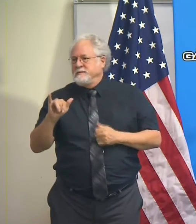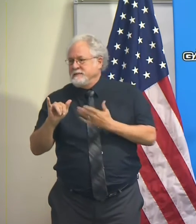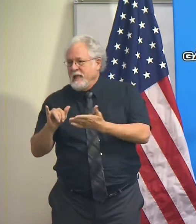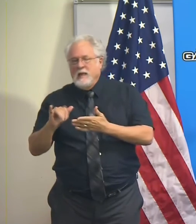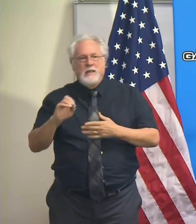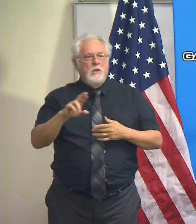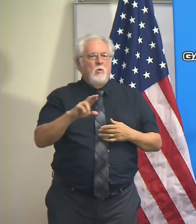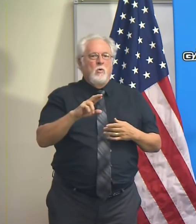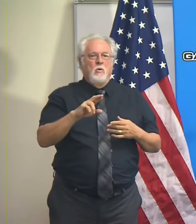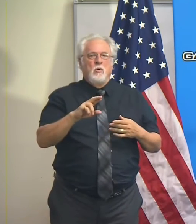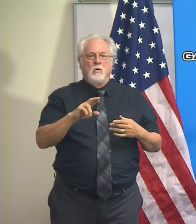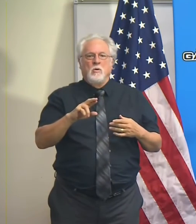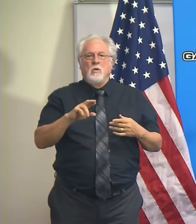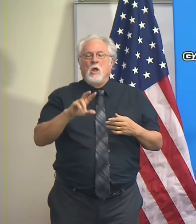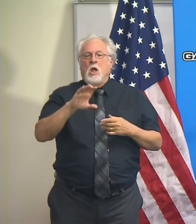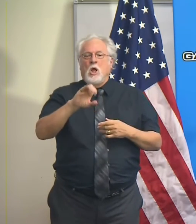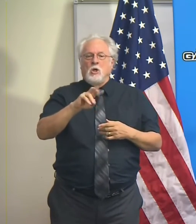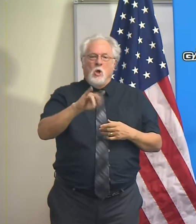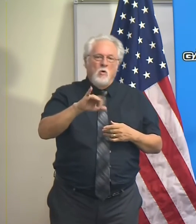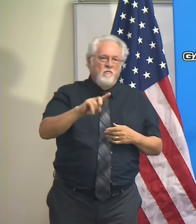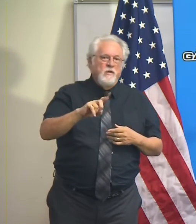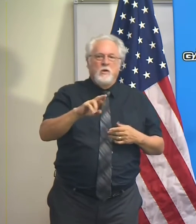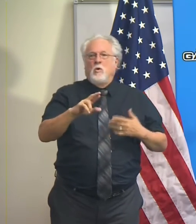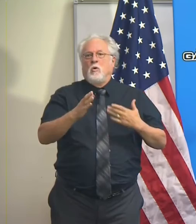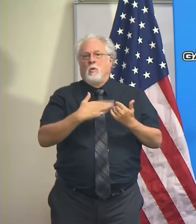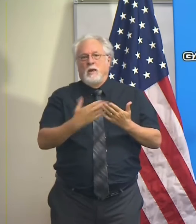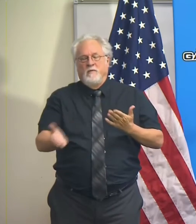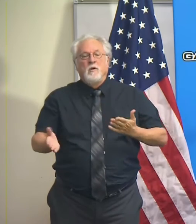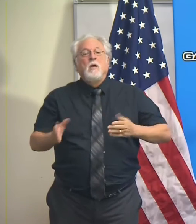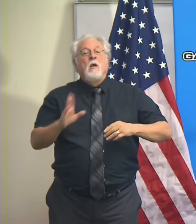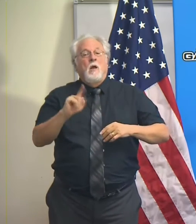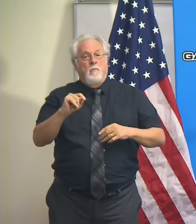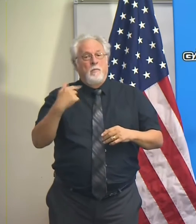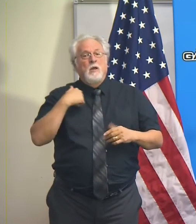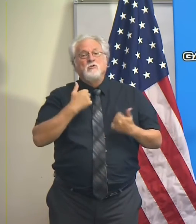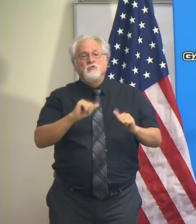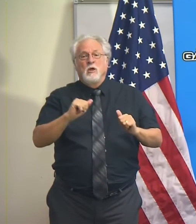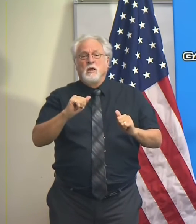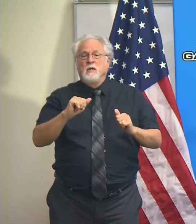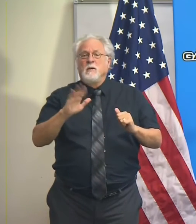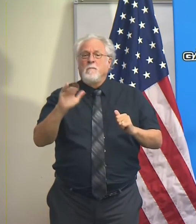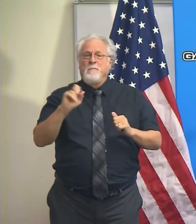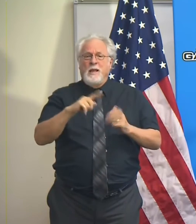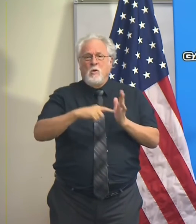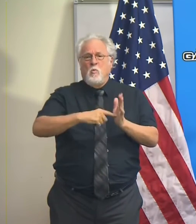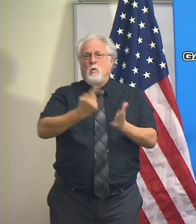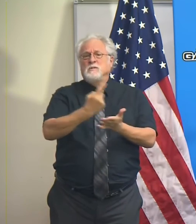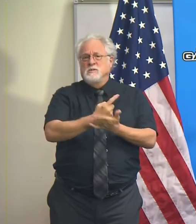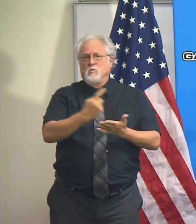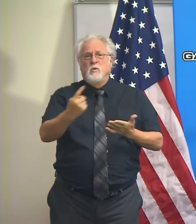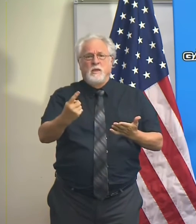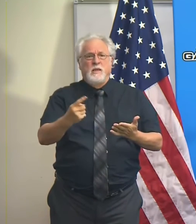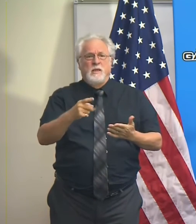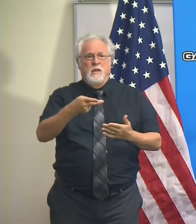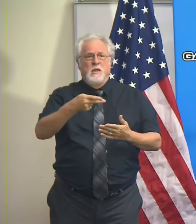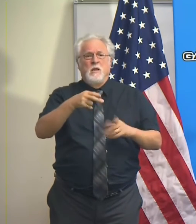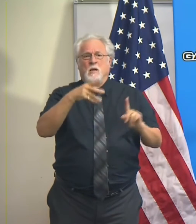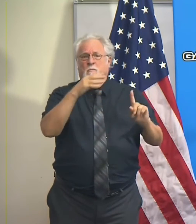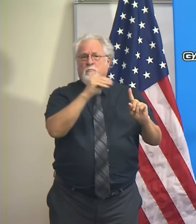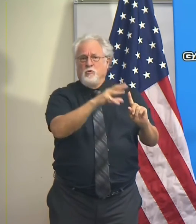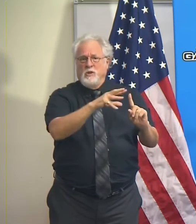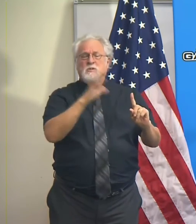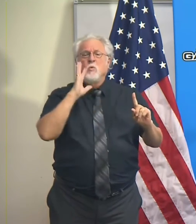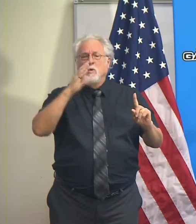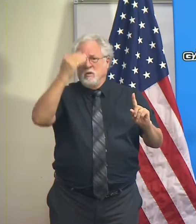or with COVID or whatever. But we're going to try to get back to about a once a week press availability.